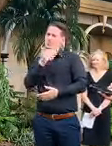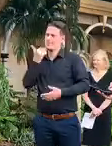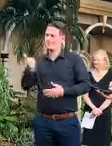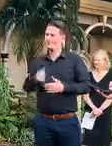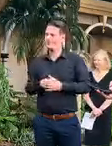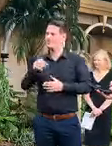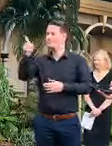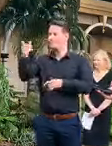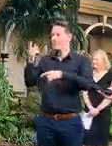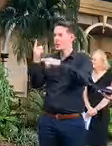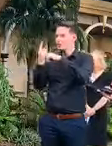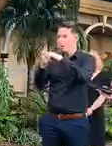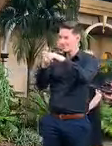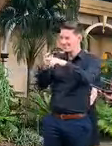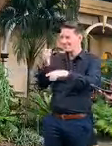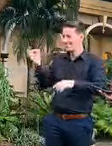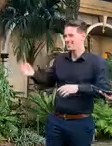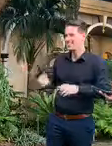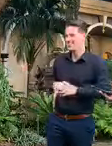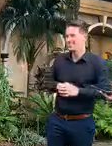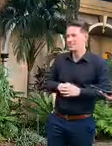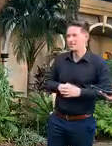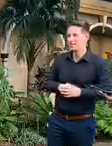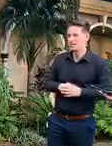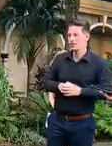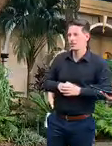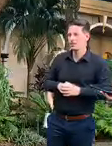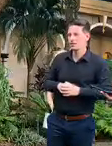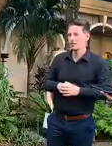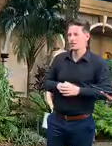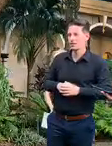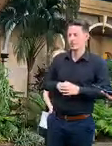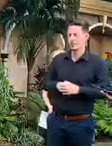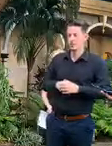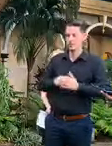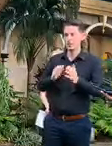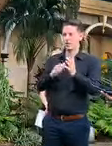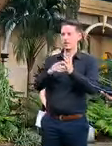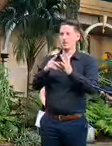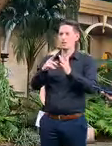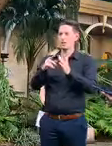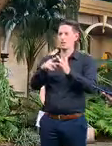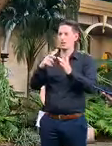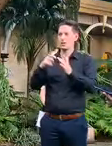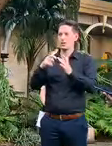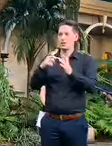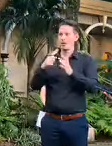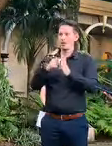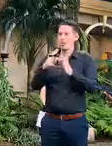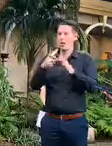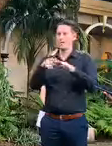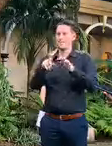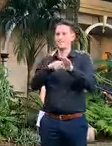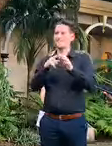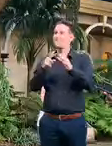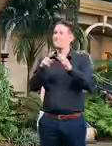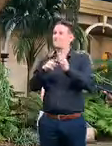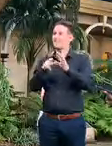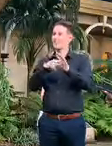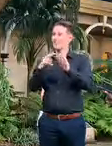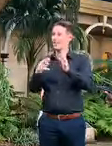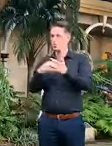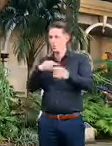i know isn't it wonderful